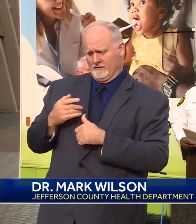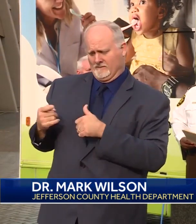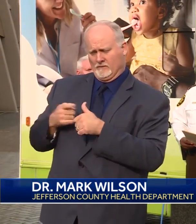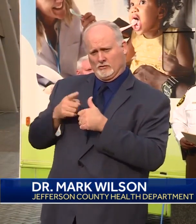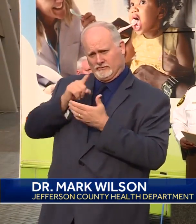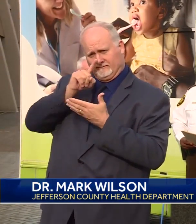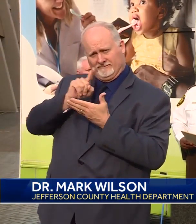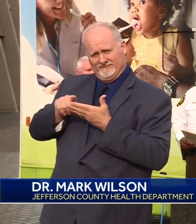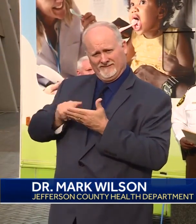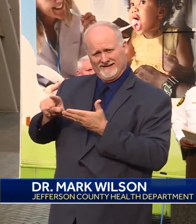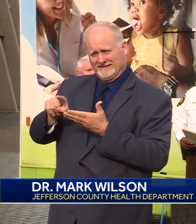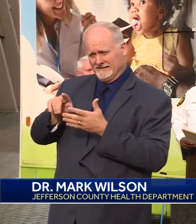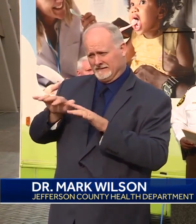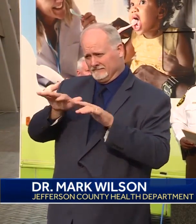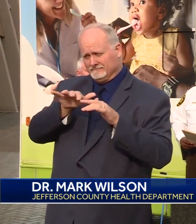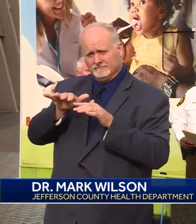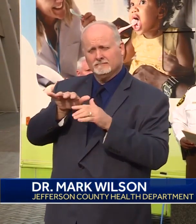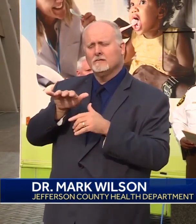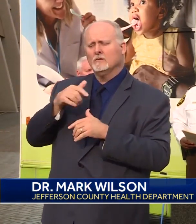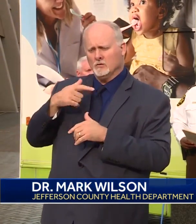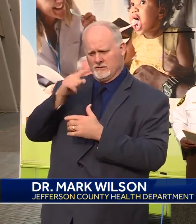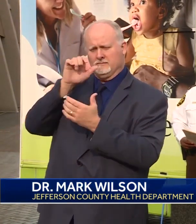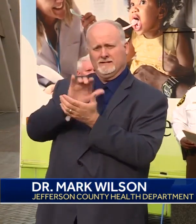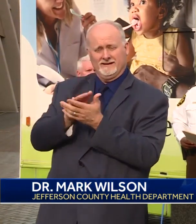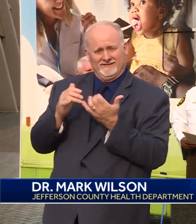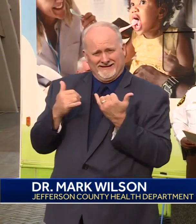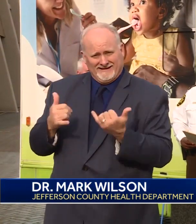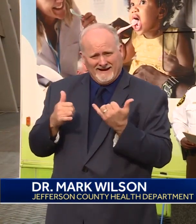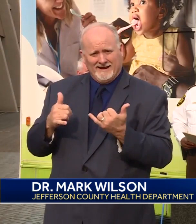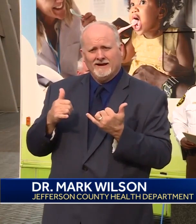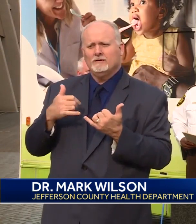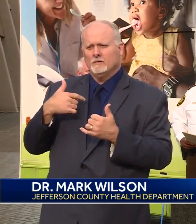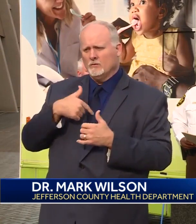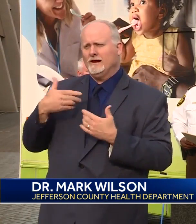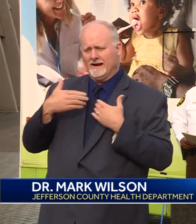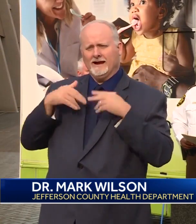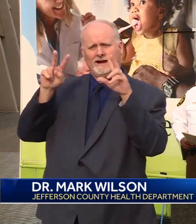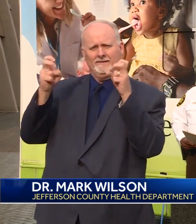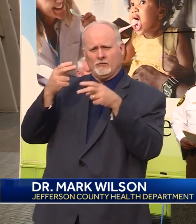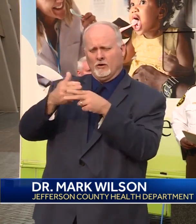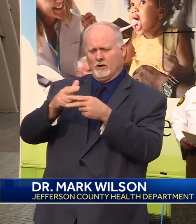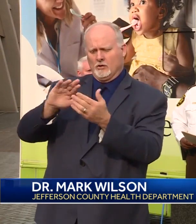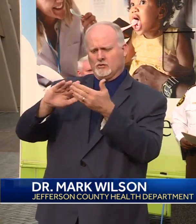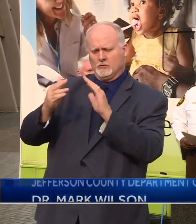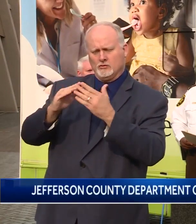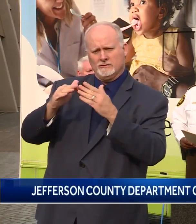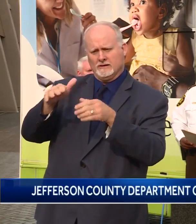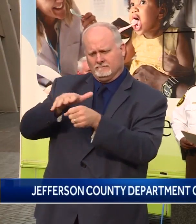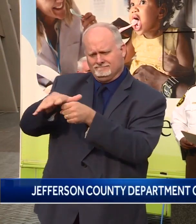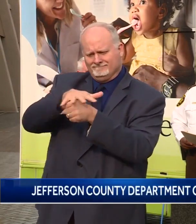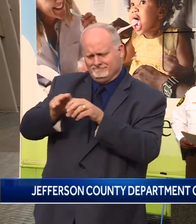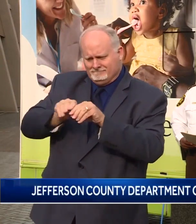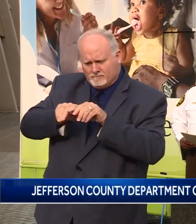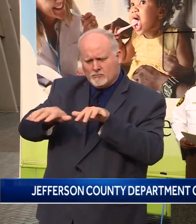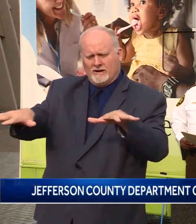investigations, we do believe that we now have community spread within Jefferson County.